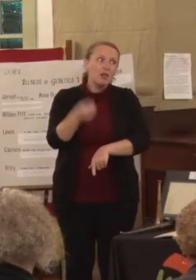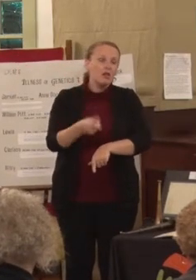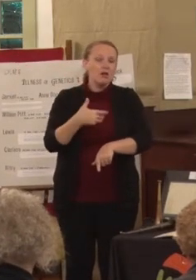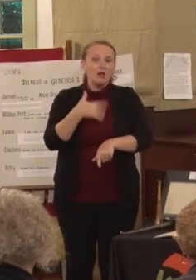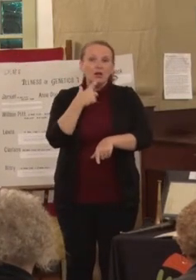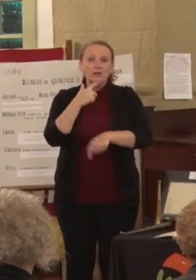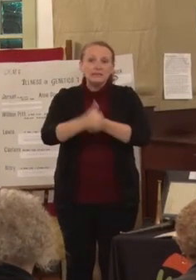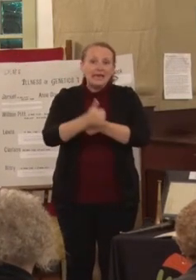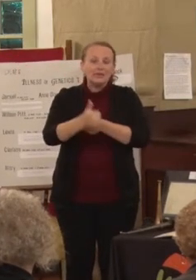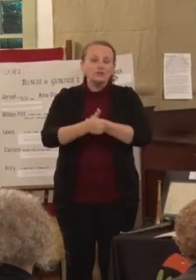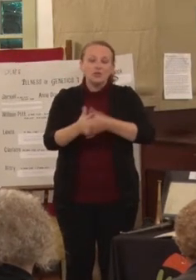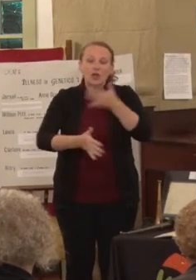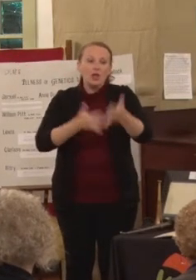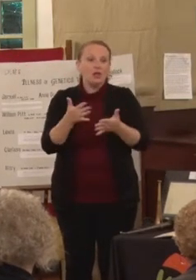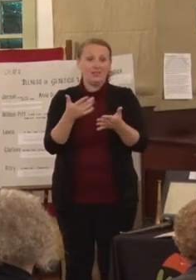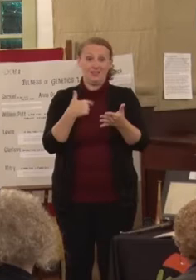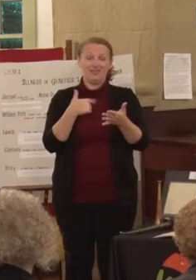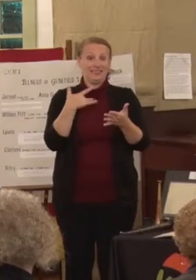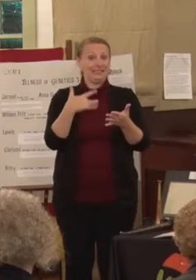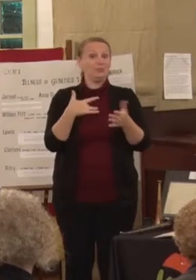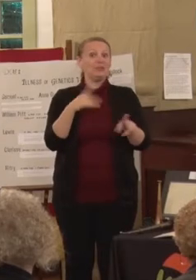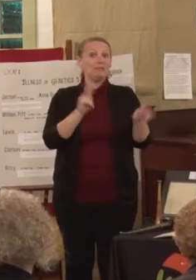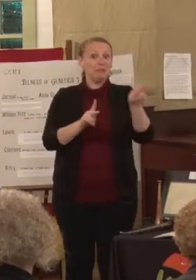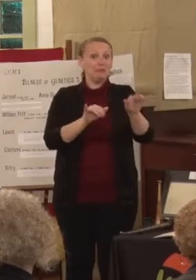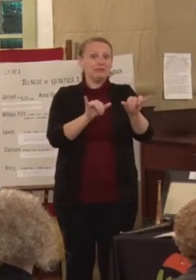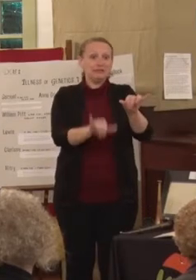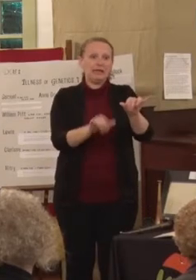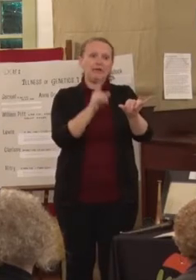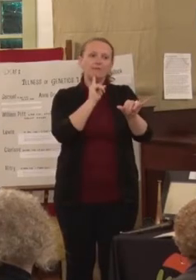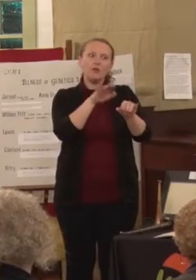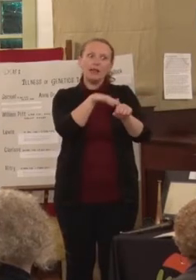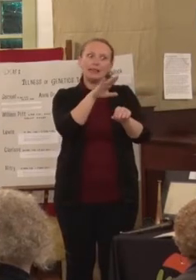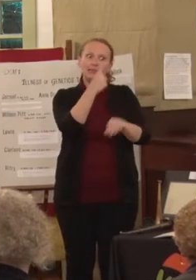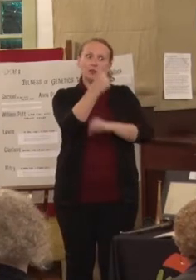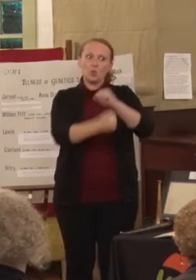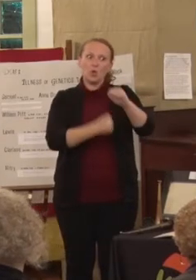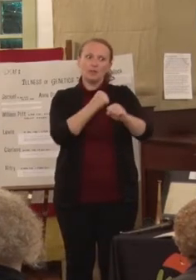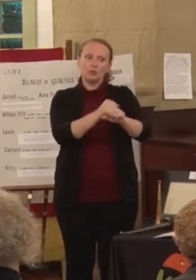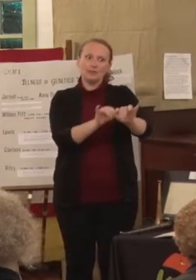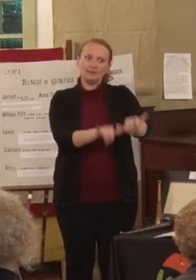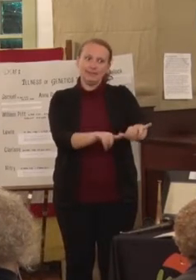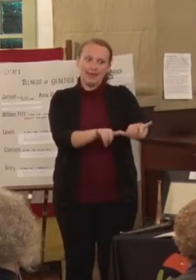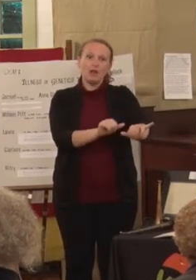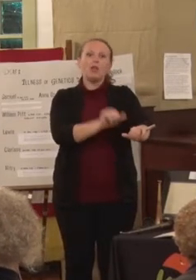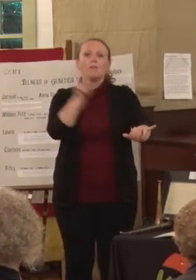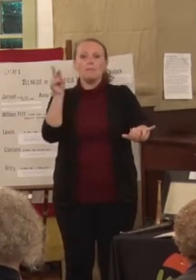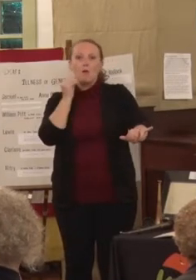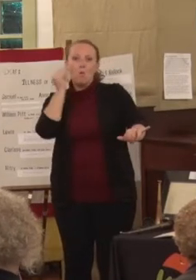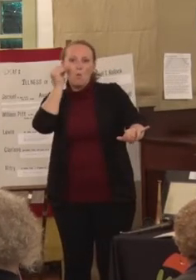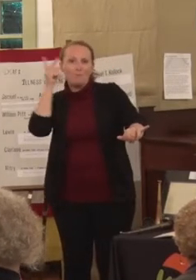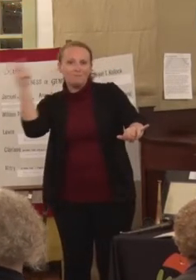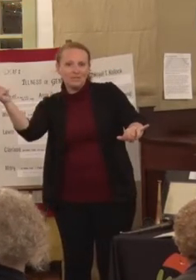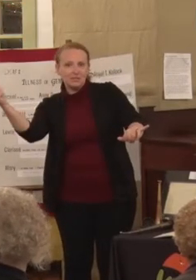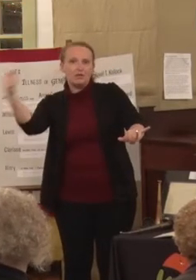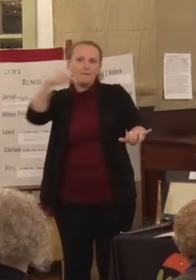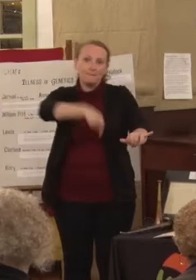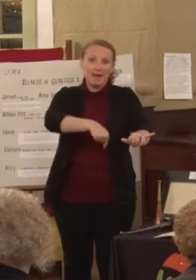Some stayed for the entire term of four years without going home. So every Sunday night, our students had to write home to their